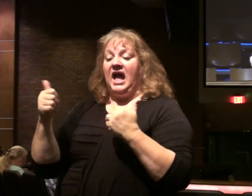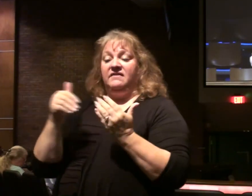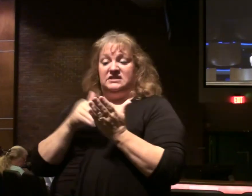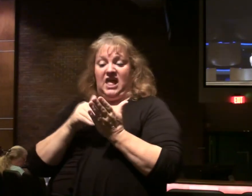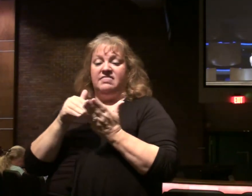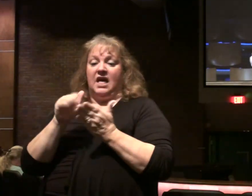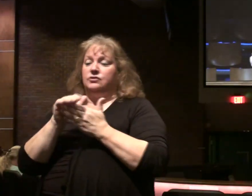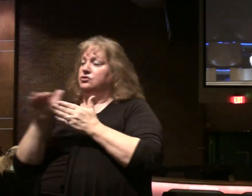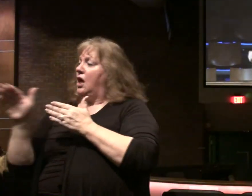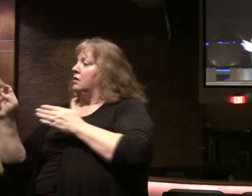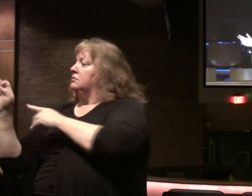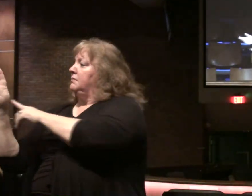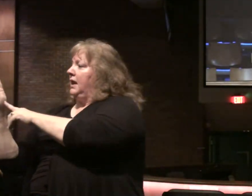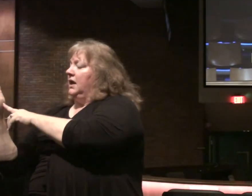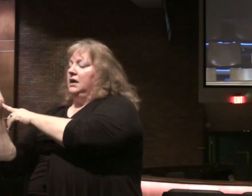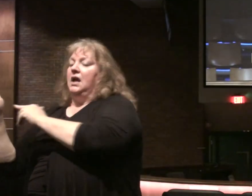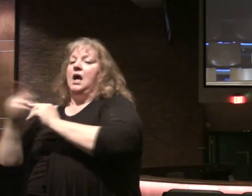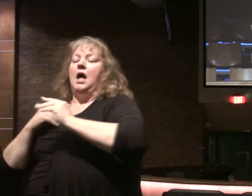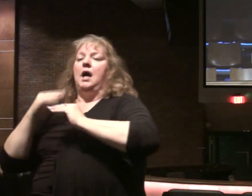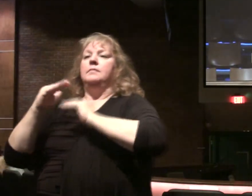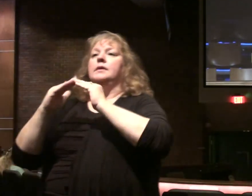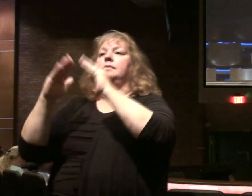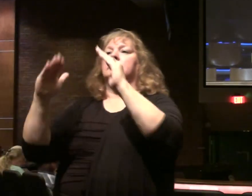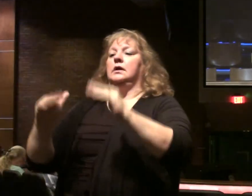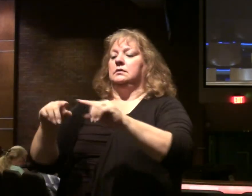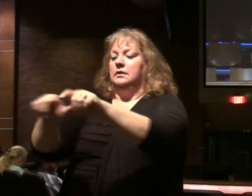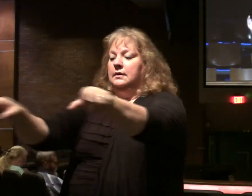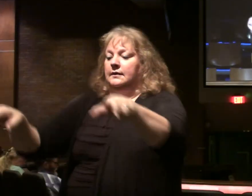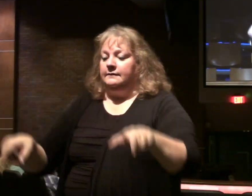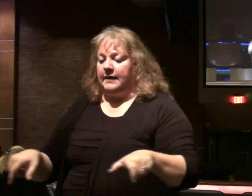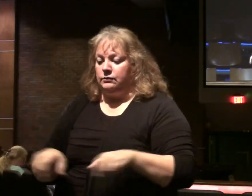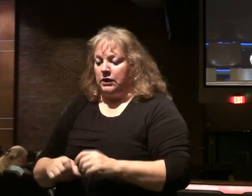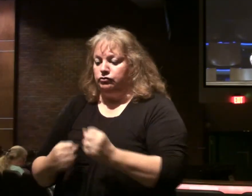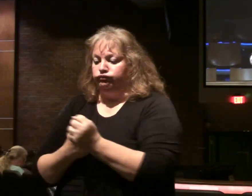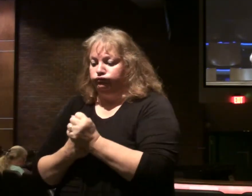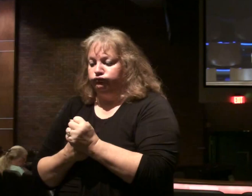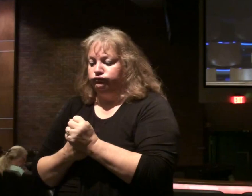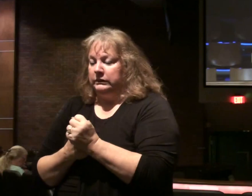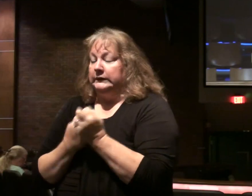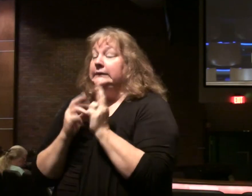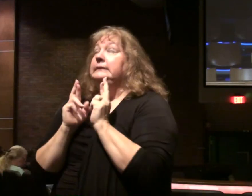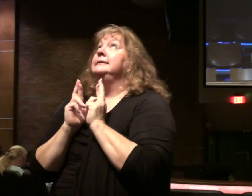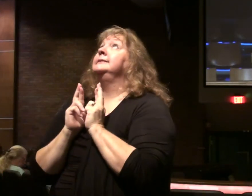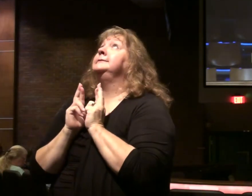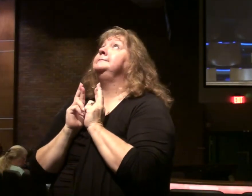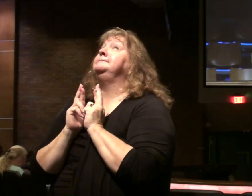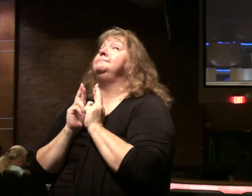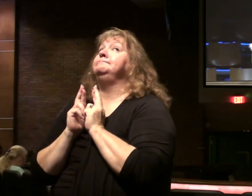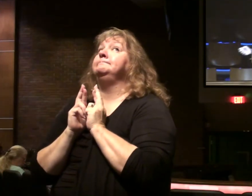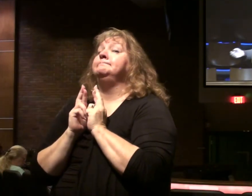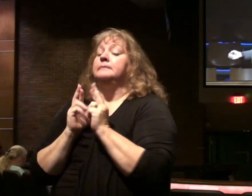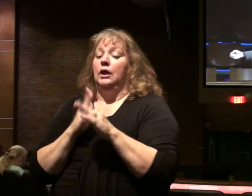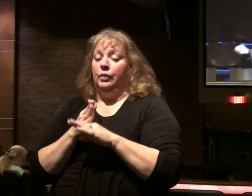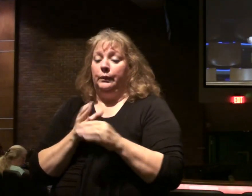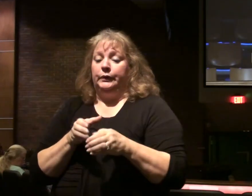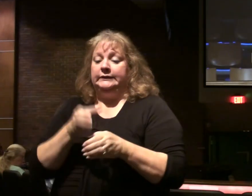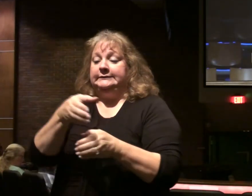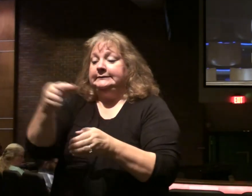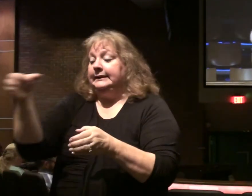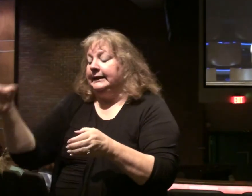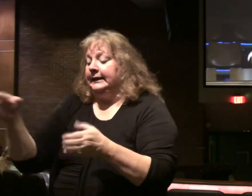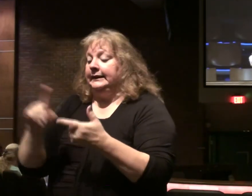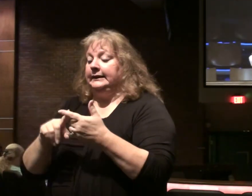in the bank. You don't say. I'm going to build a house. Throw a foundation in. And then. I just hope that the studs. And the drywall. And the paint. Just